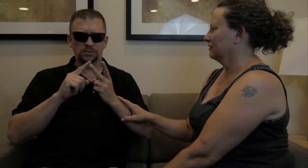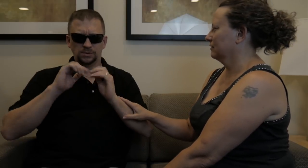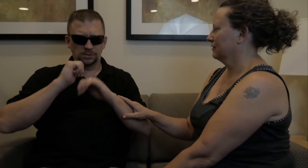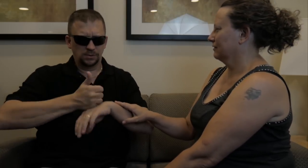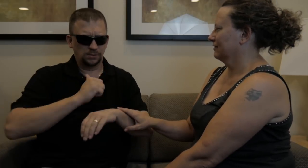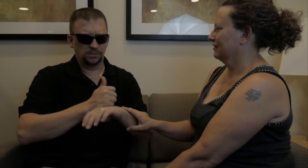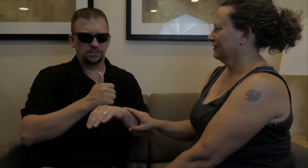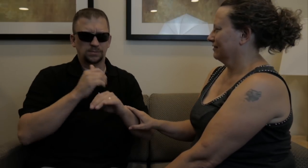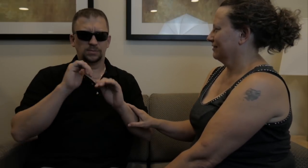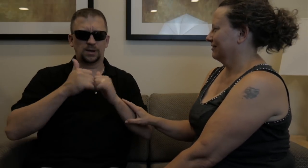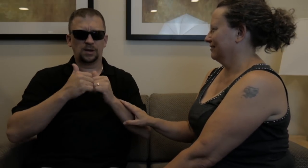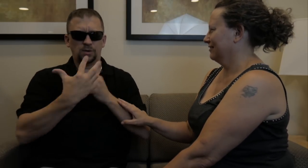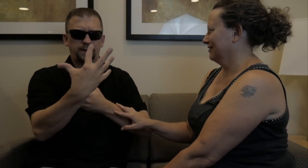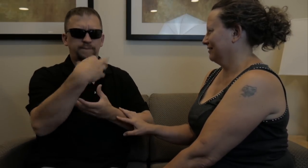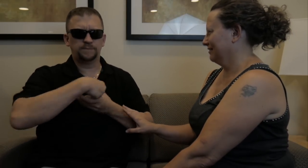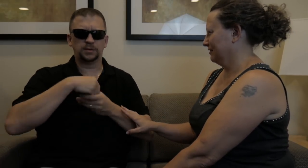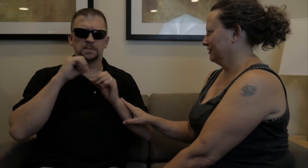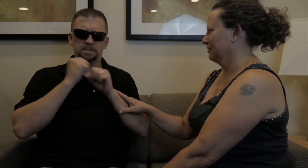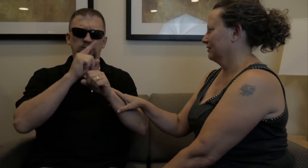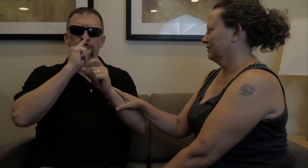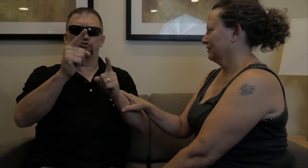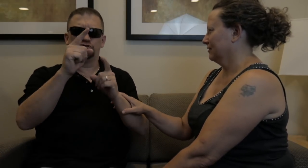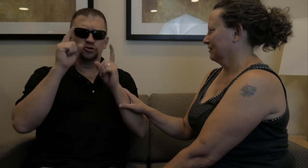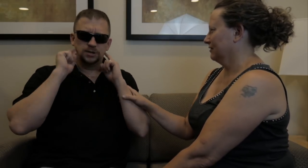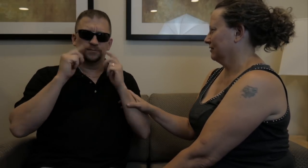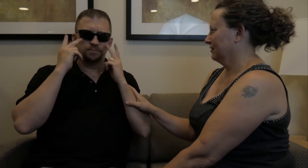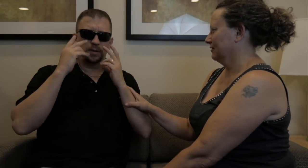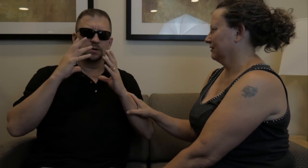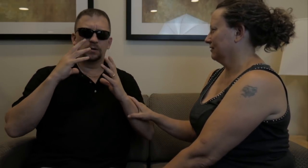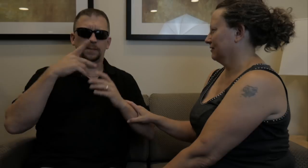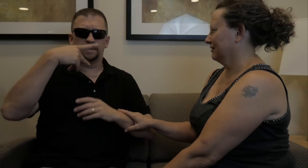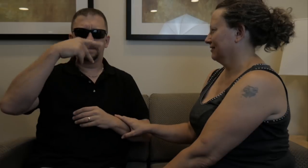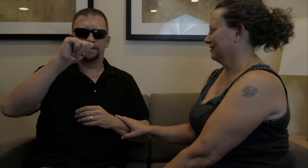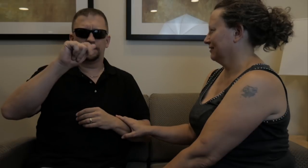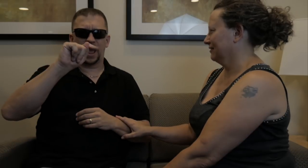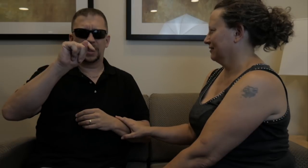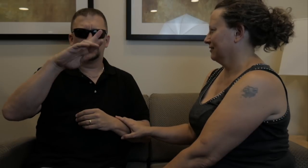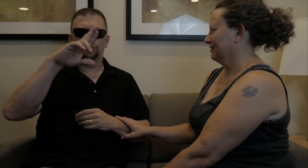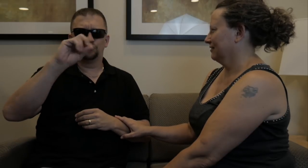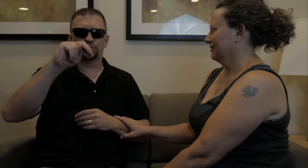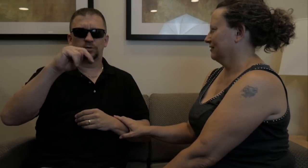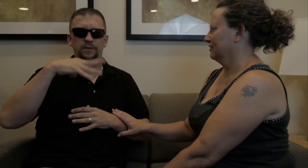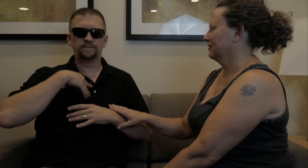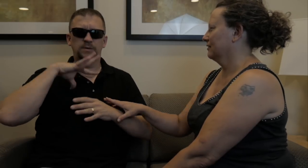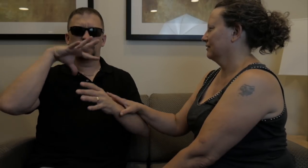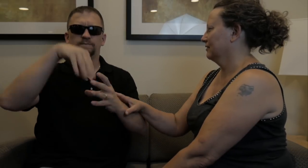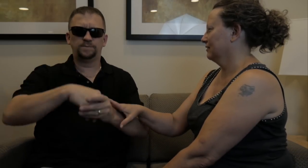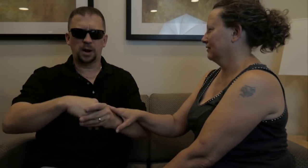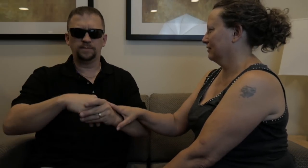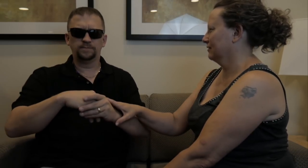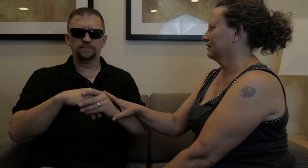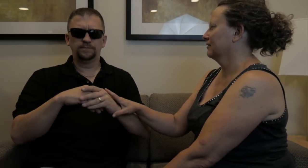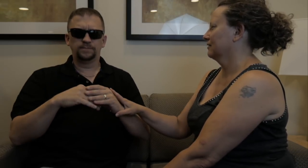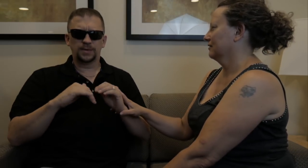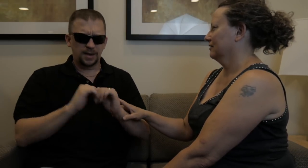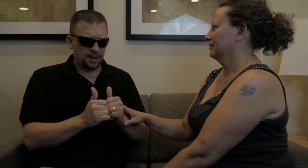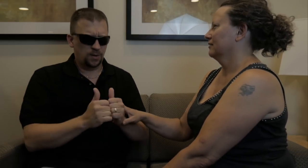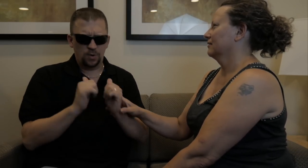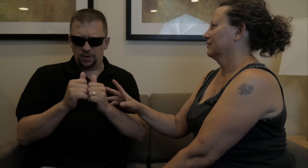how to make sure deafblind patrons are fully involved, how to do